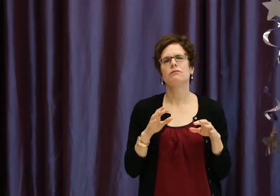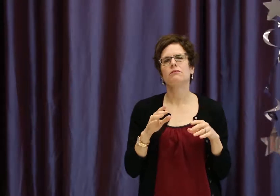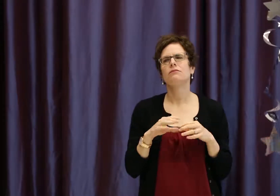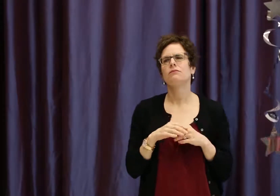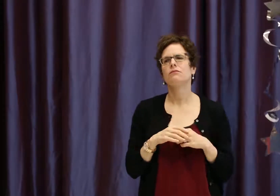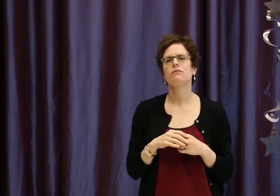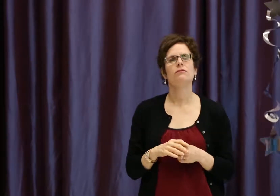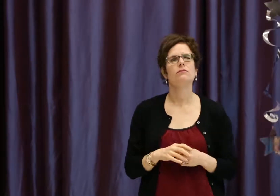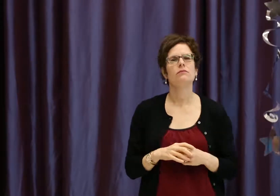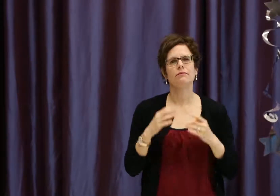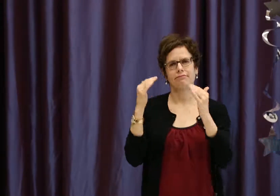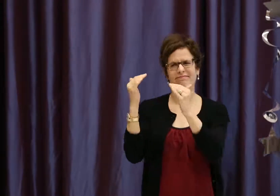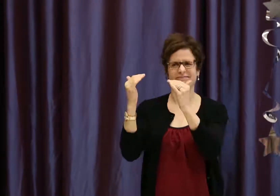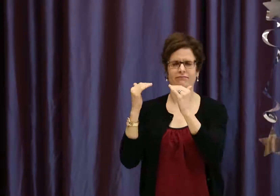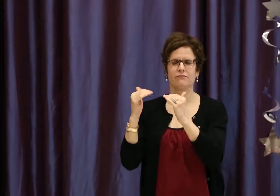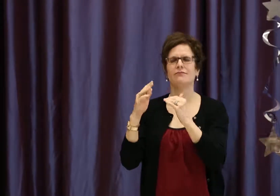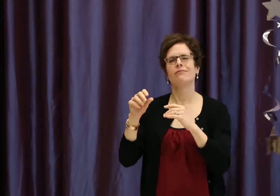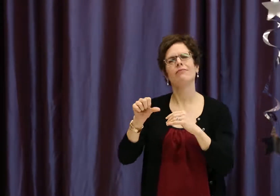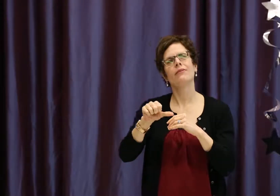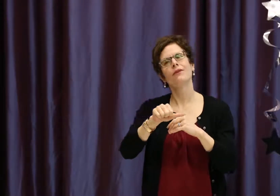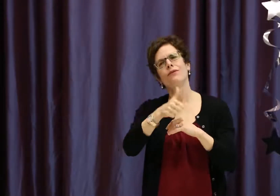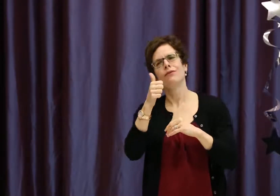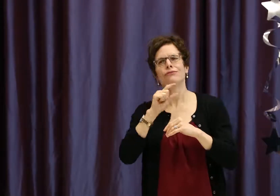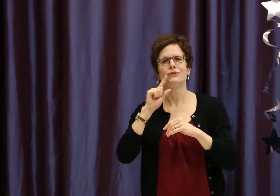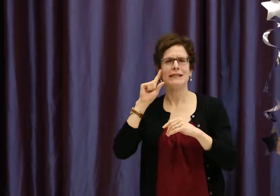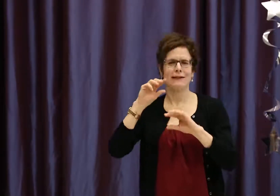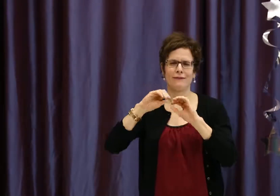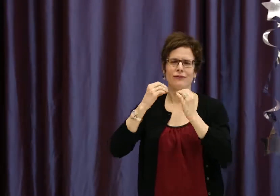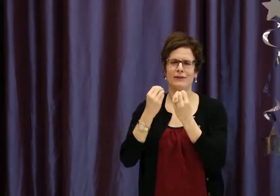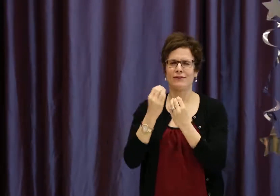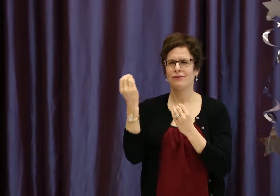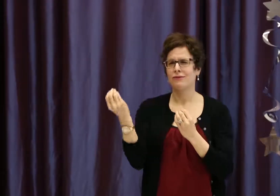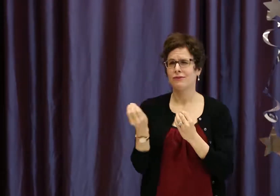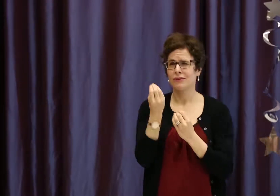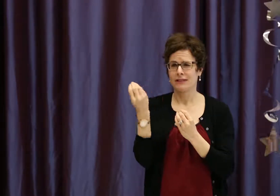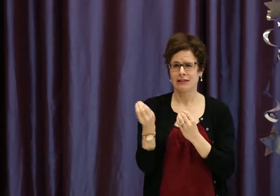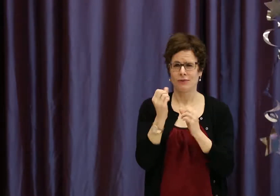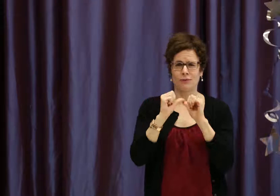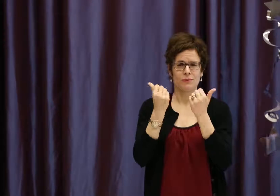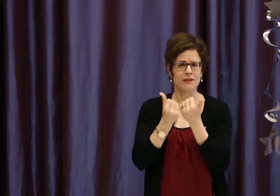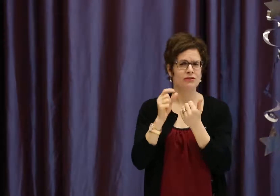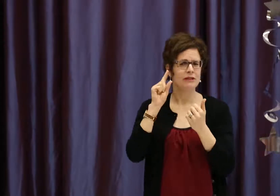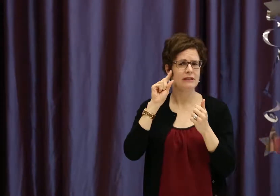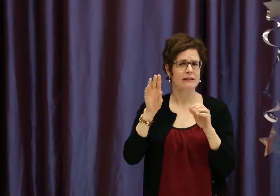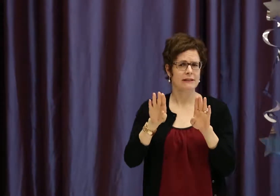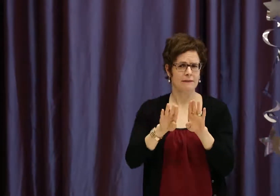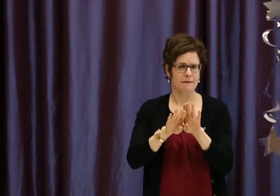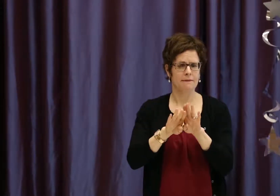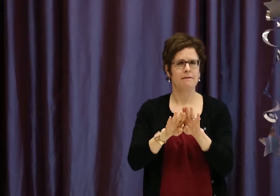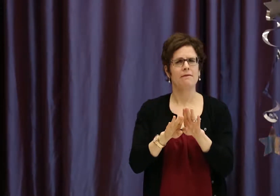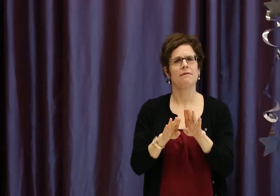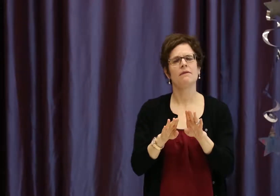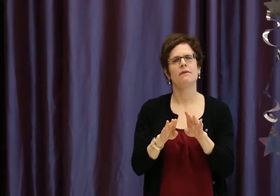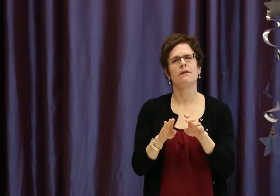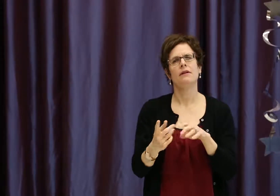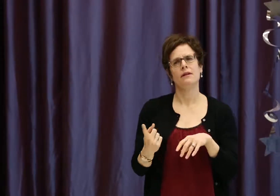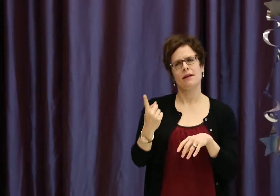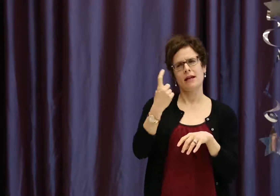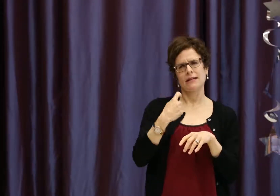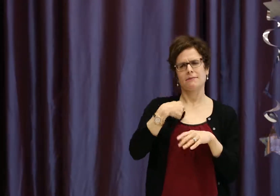the LSQ community does need some further support with developing those. I worked with another deaf organization in